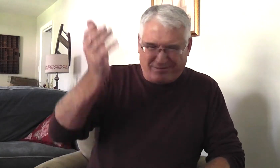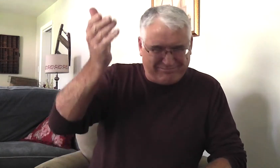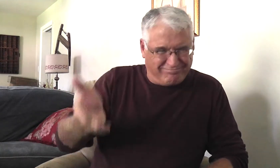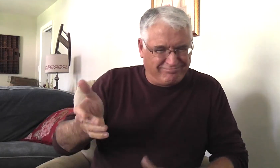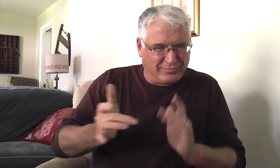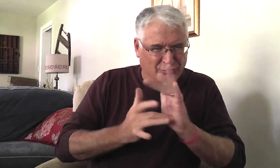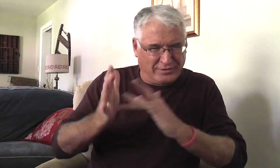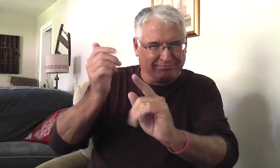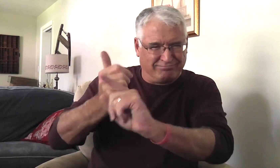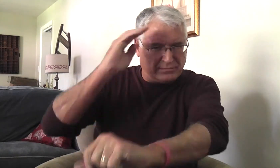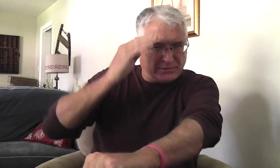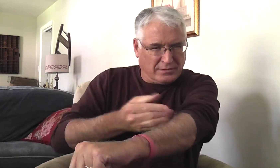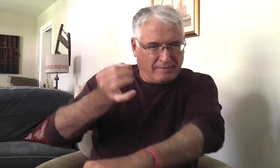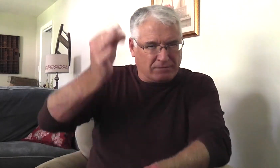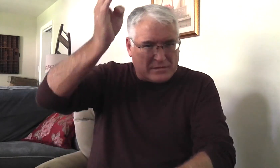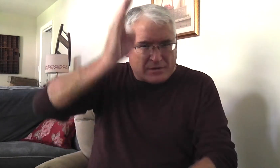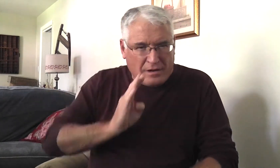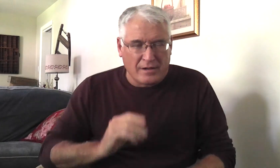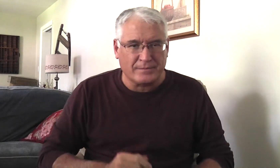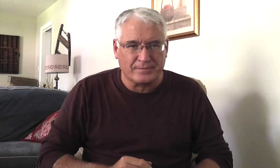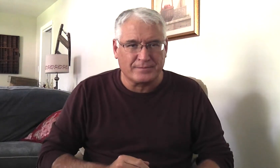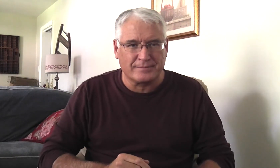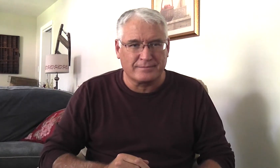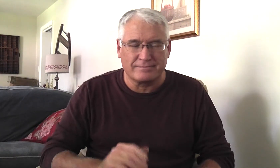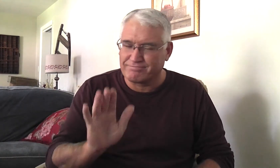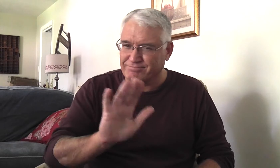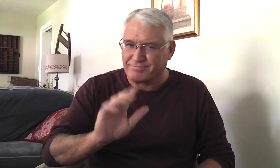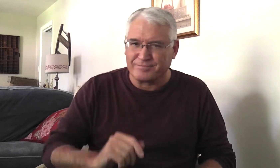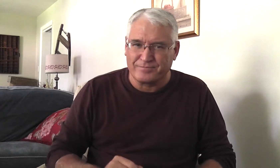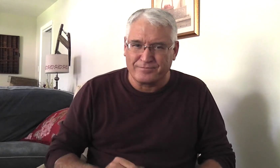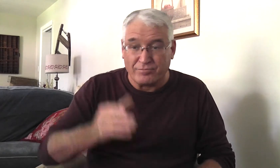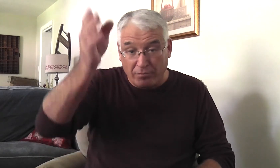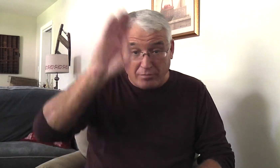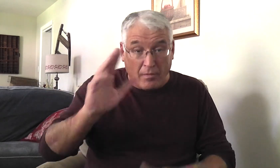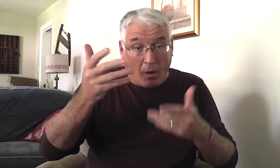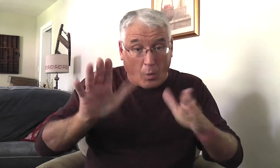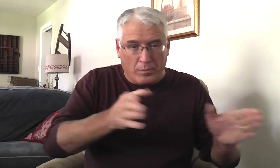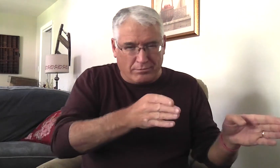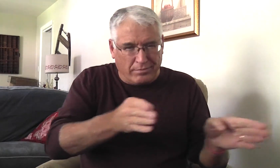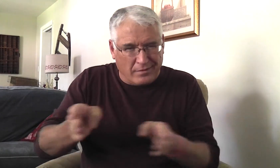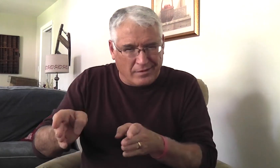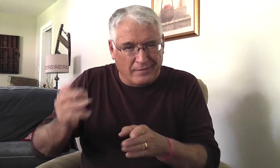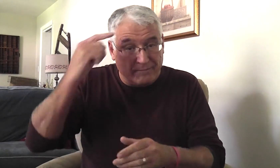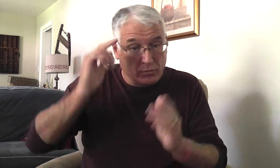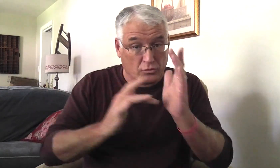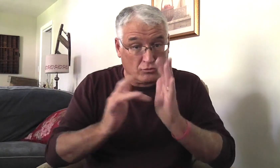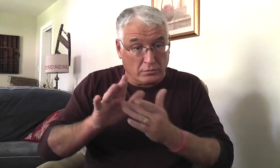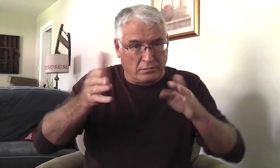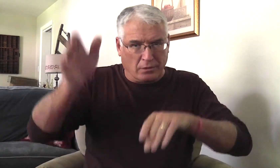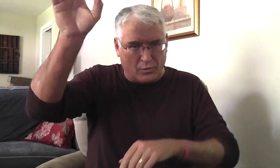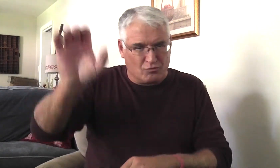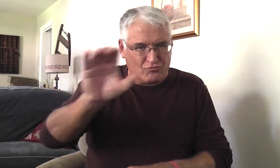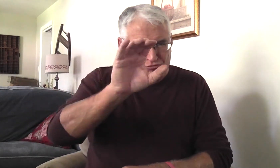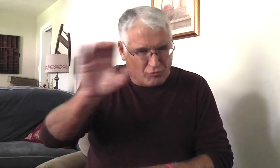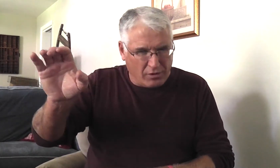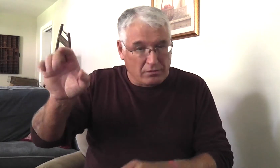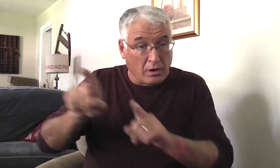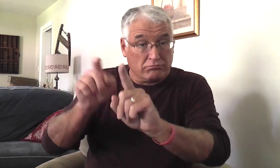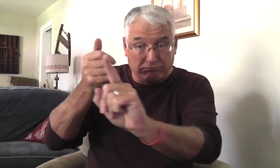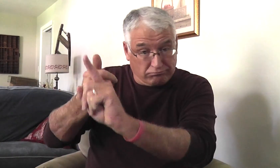because the demon would say that he was the Son of God. No, Jesus couldn't have that. There was already a plan God had put in place